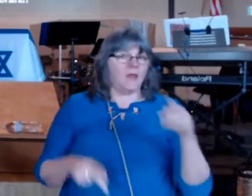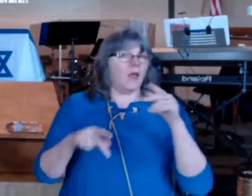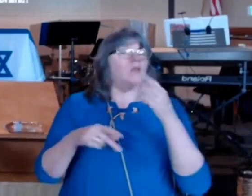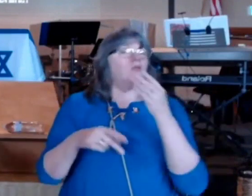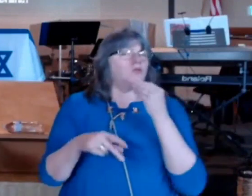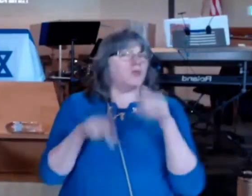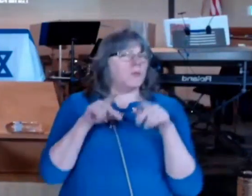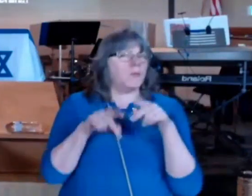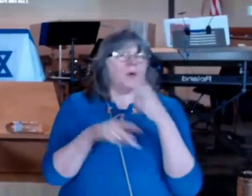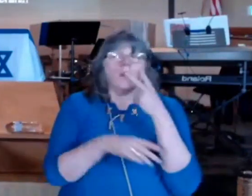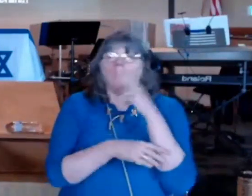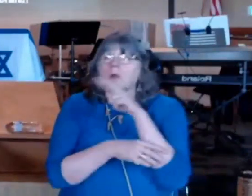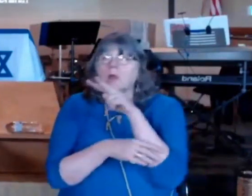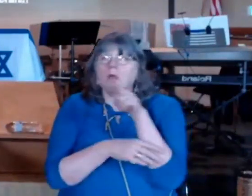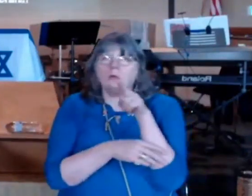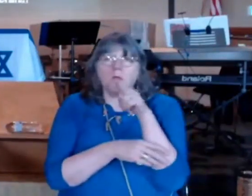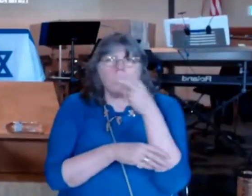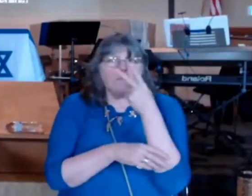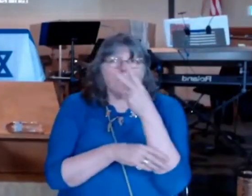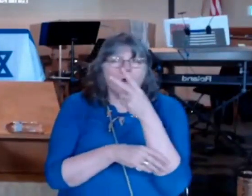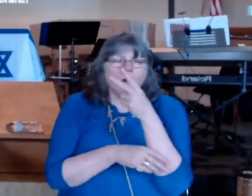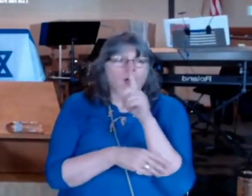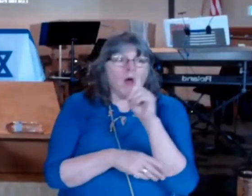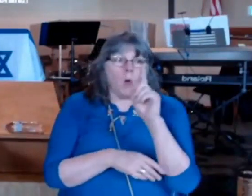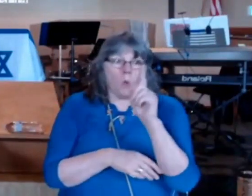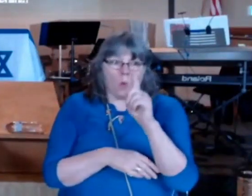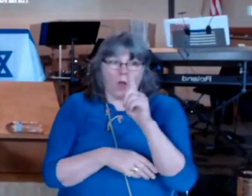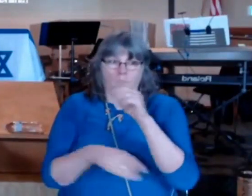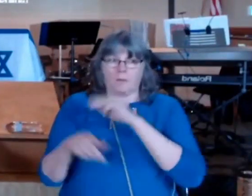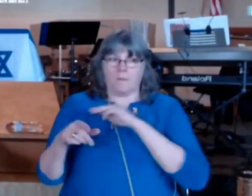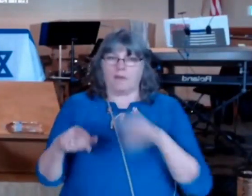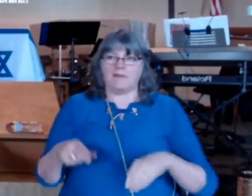he would be able to heal leprosy